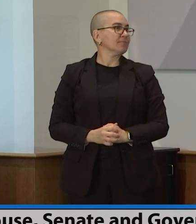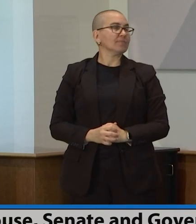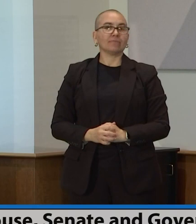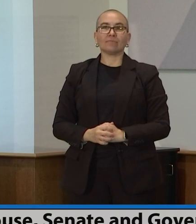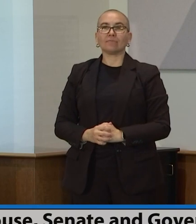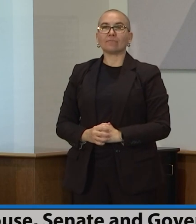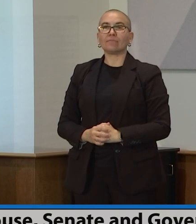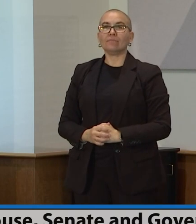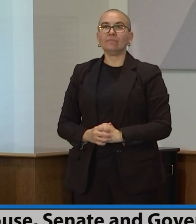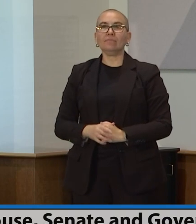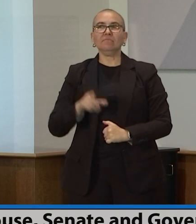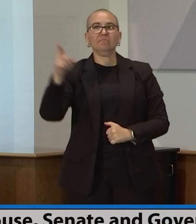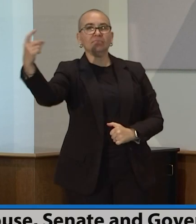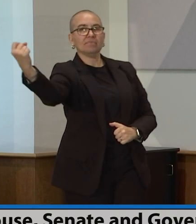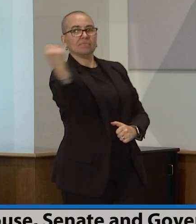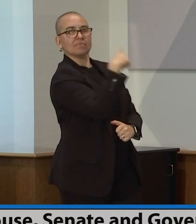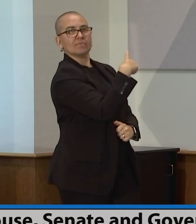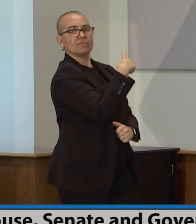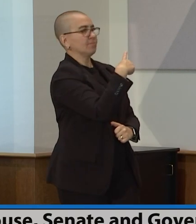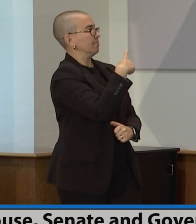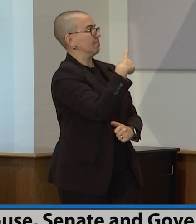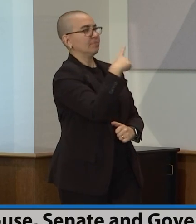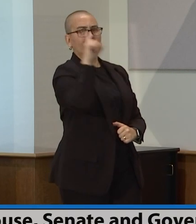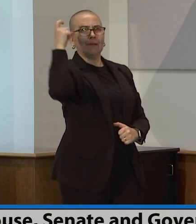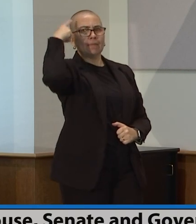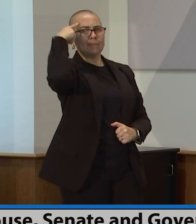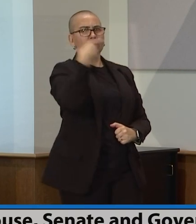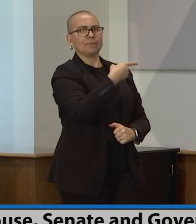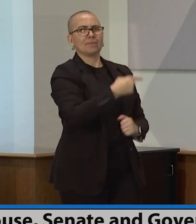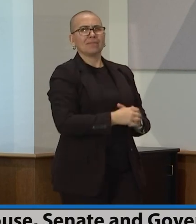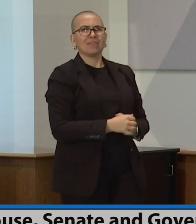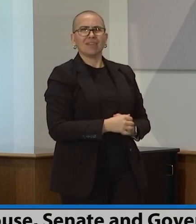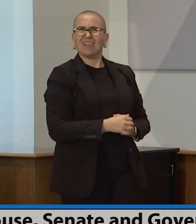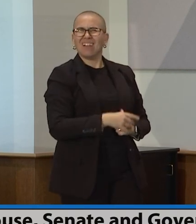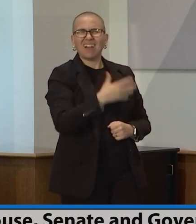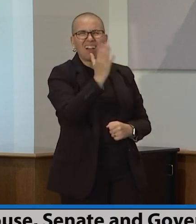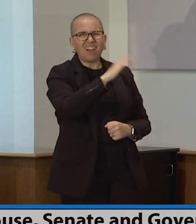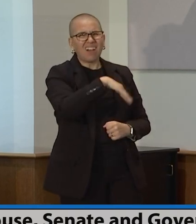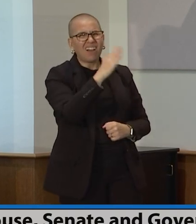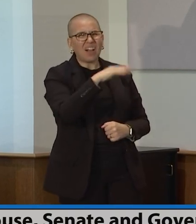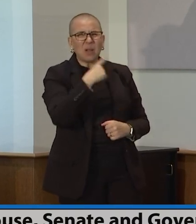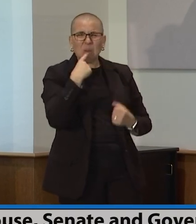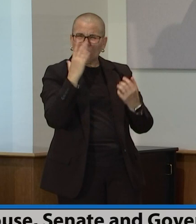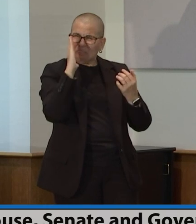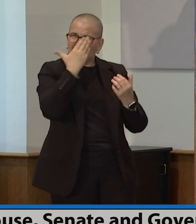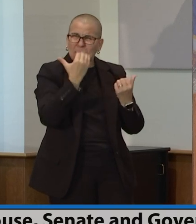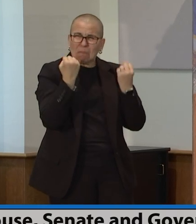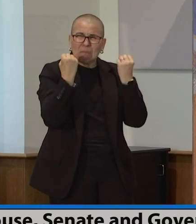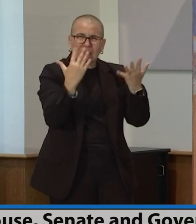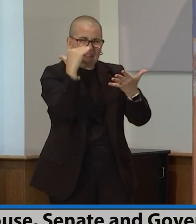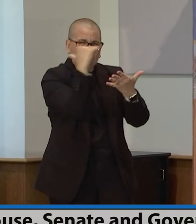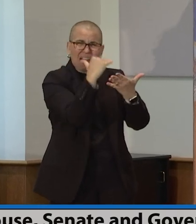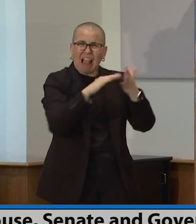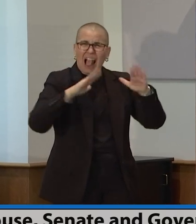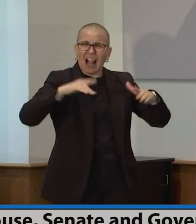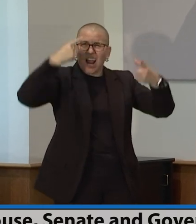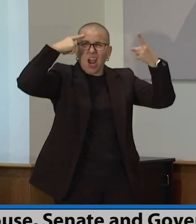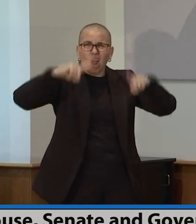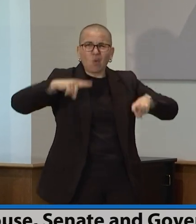Governor Irvin, with so many things still undecided, is there the chance this could get derailed without